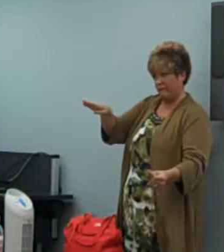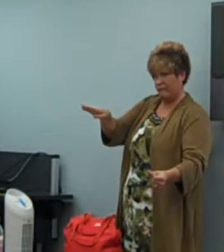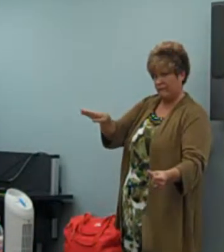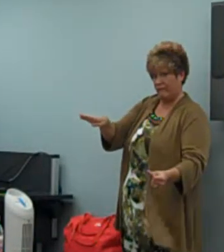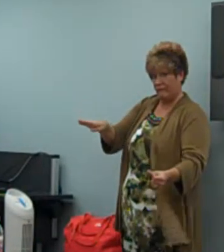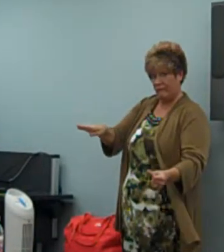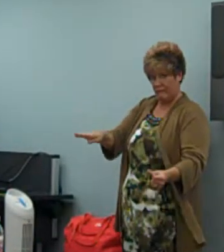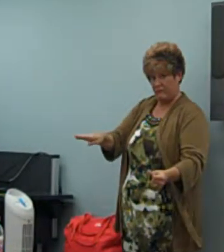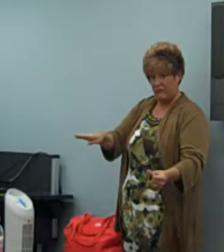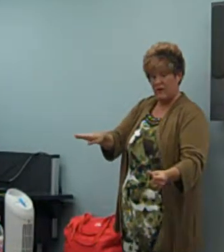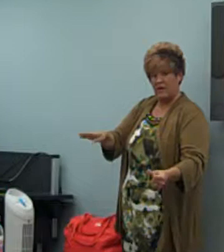and the desk.